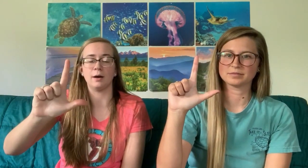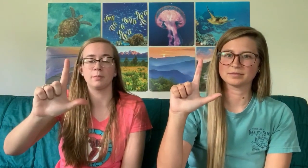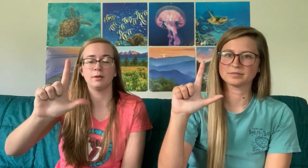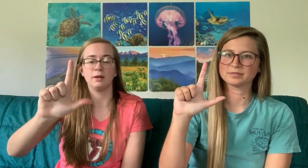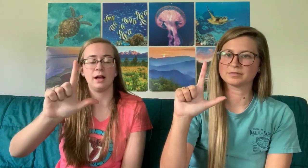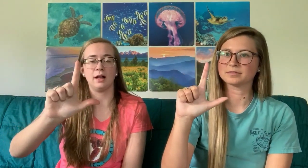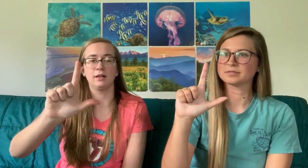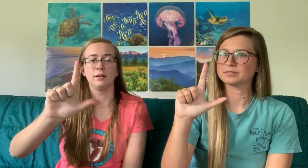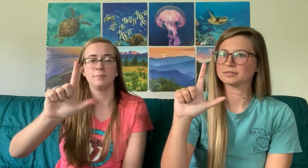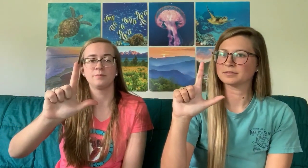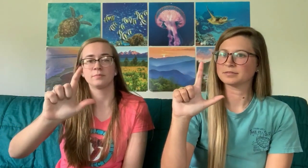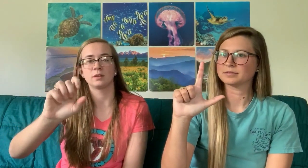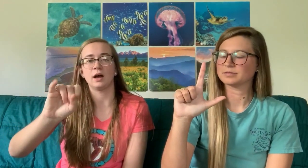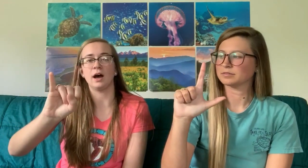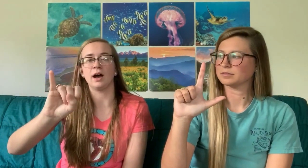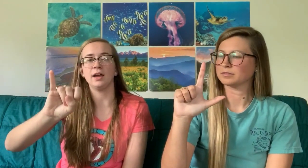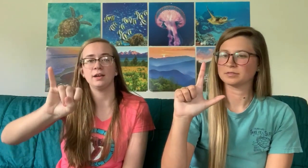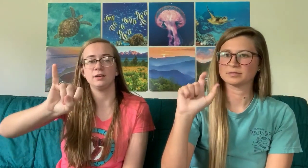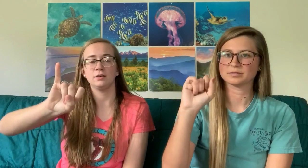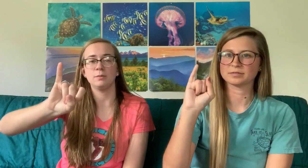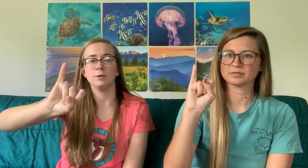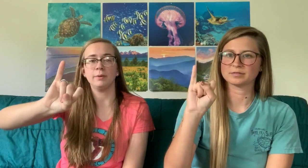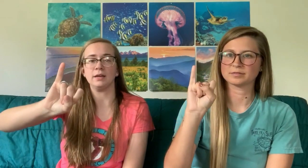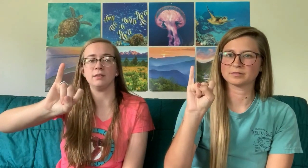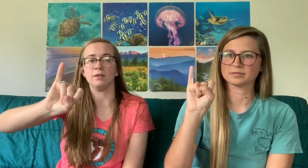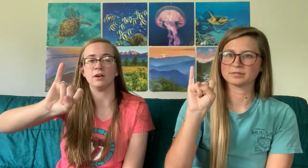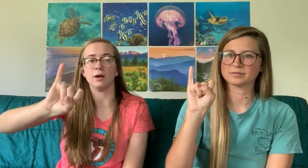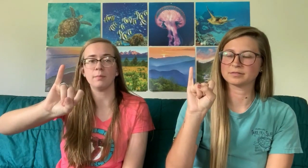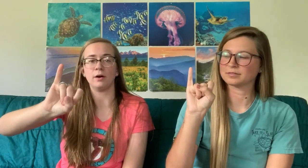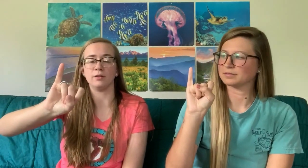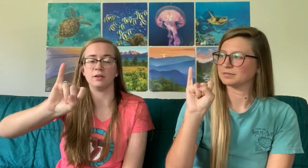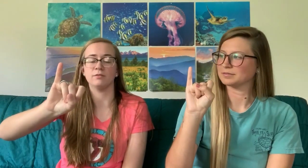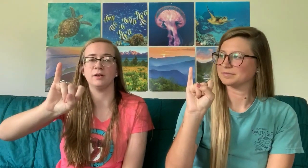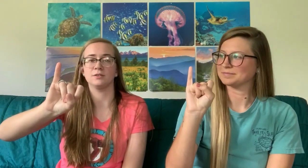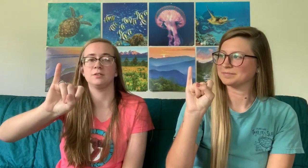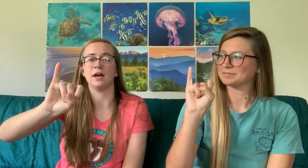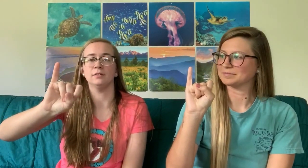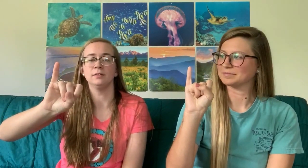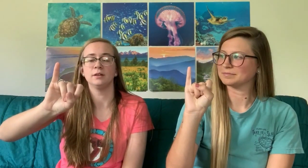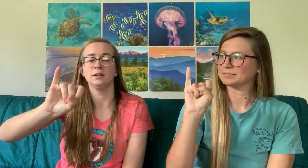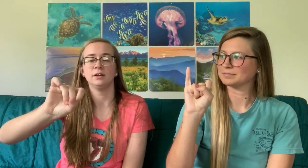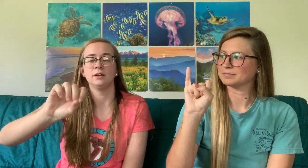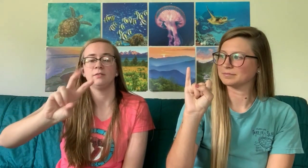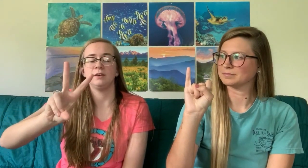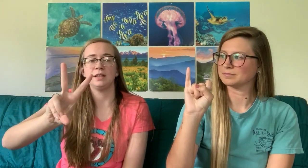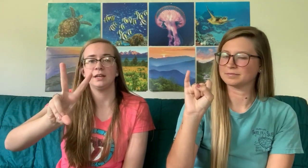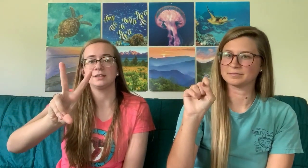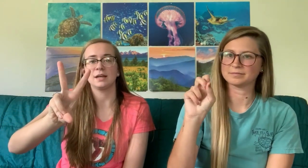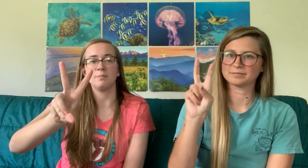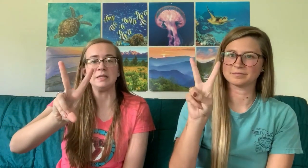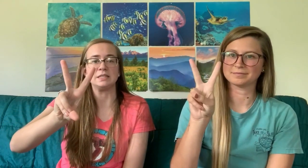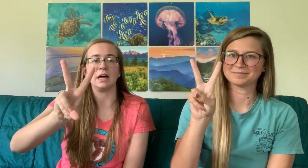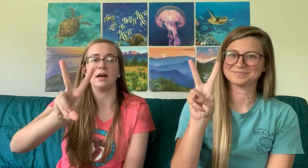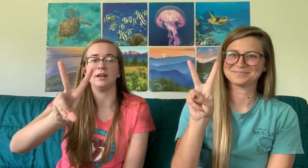up. L. I, you keep your pinky finger up. All the other fingers are down. V is like a peace sign.